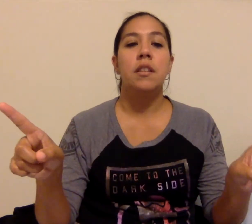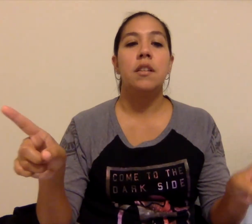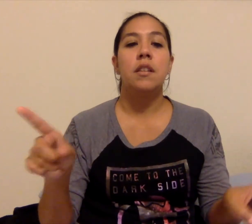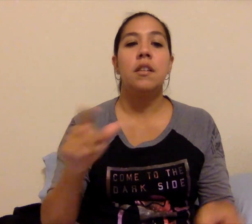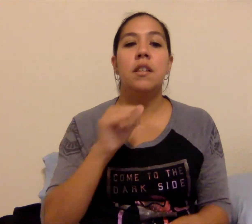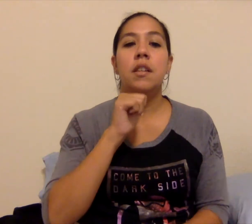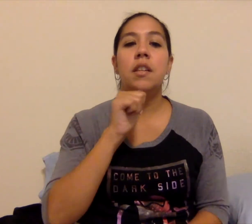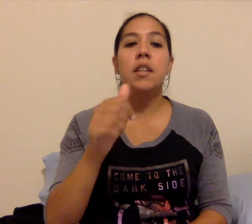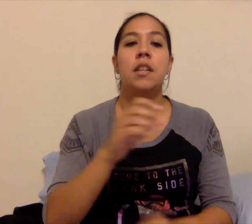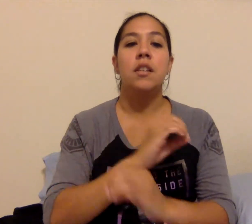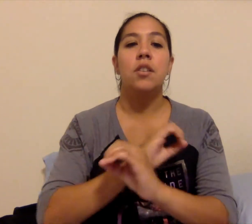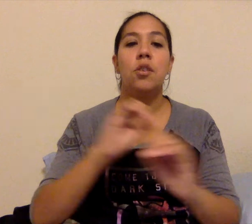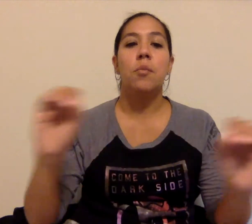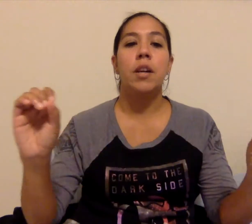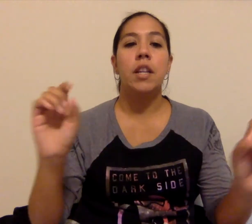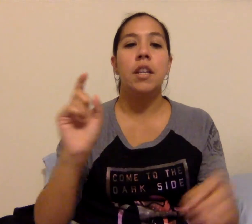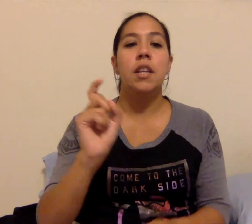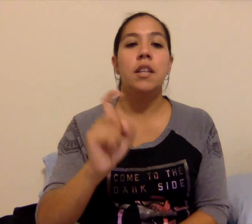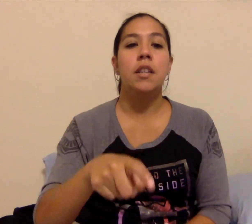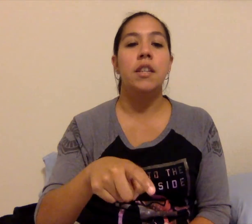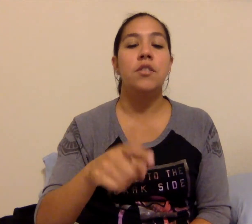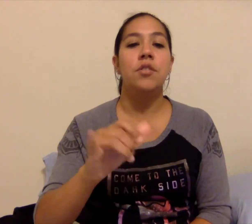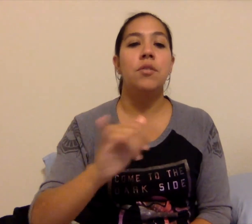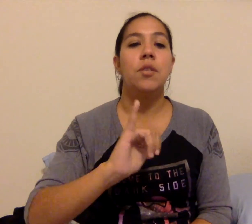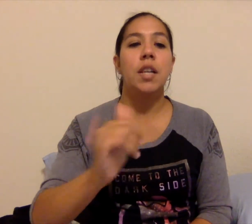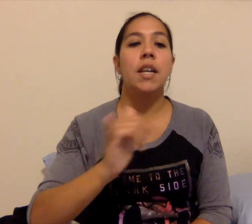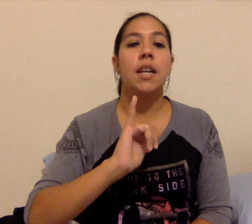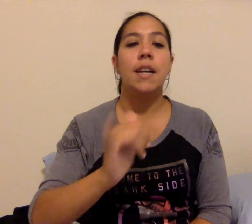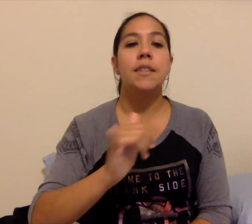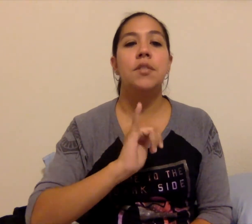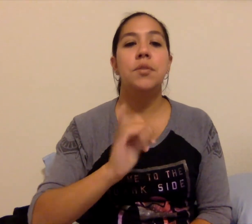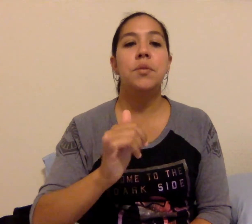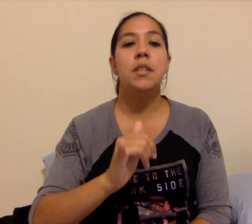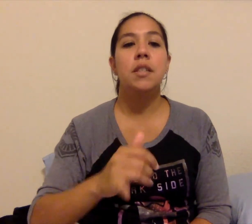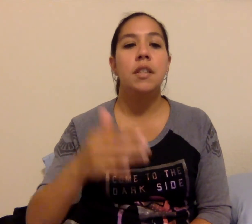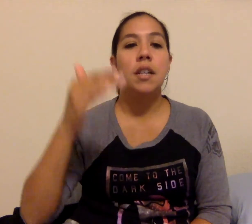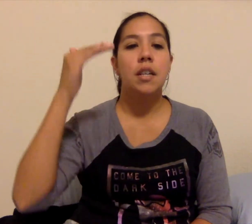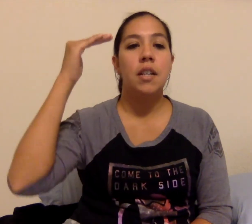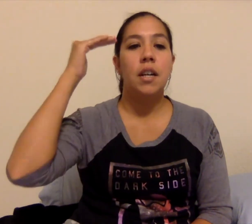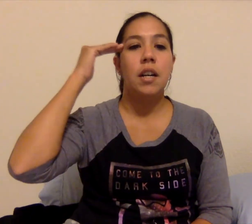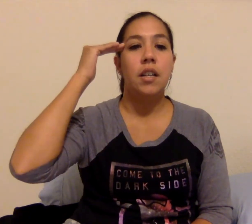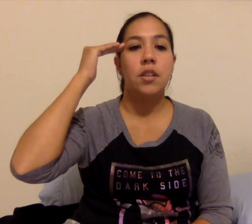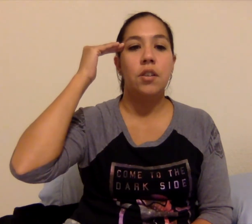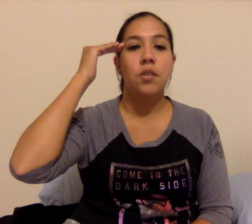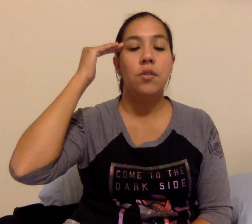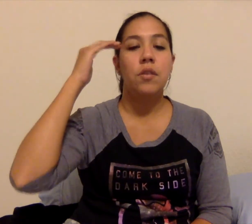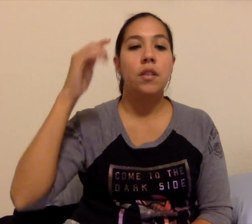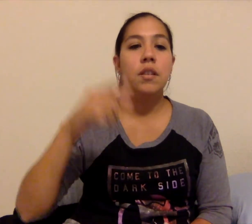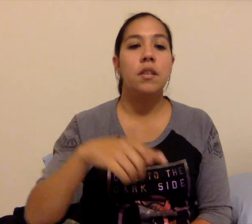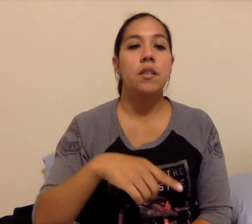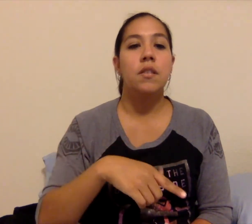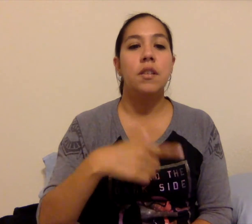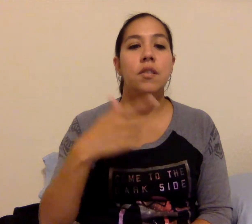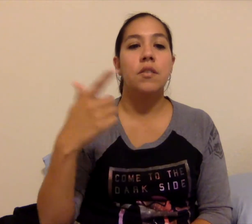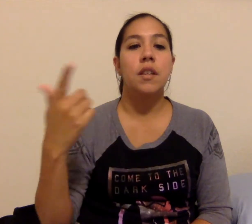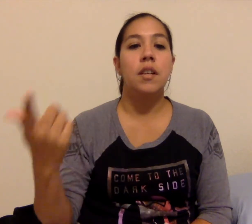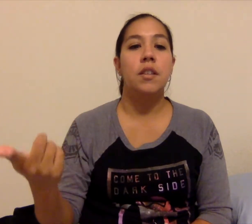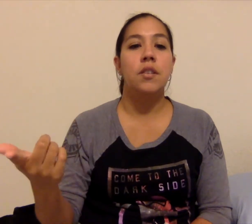ain't nobody need you like I do. I know there's others